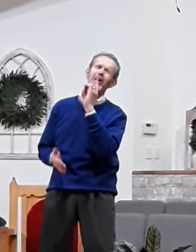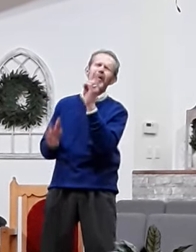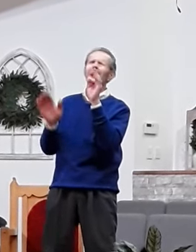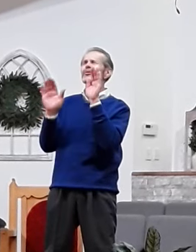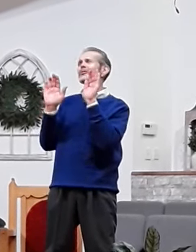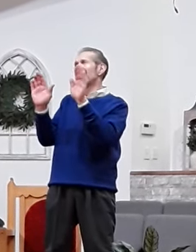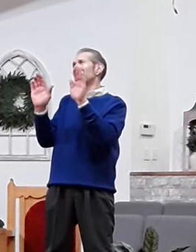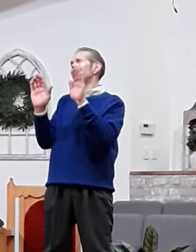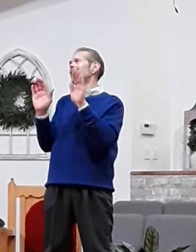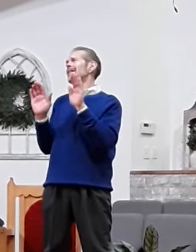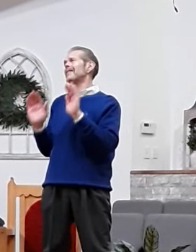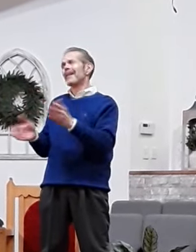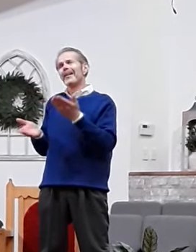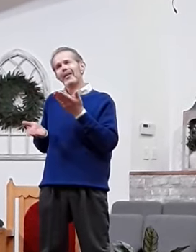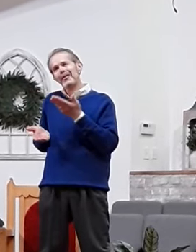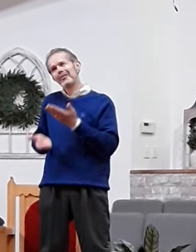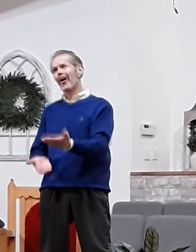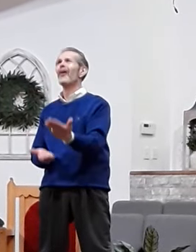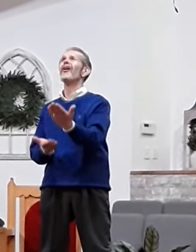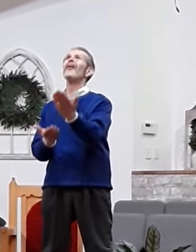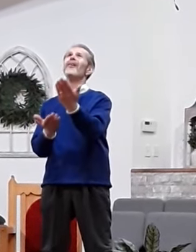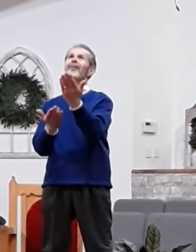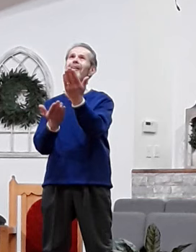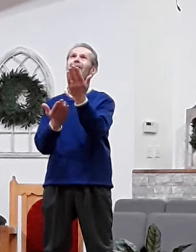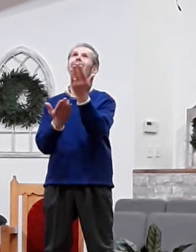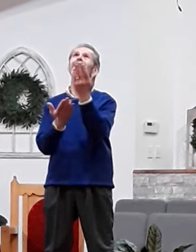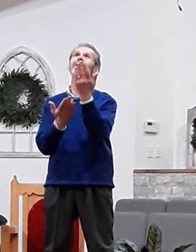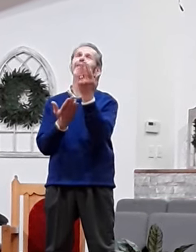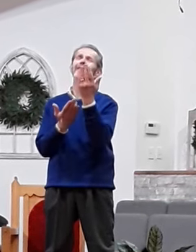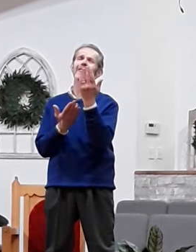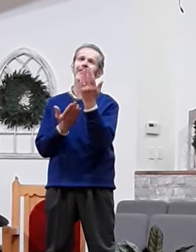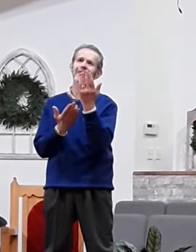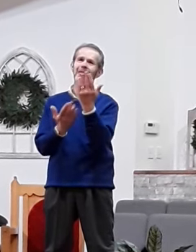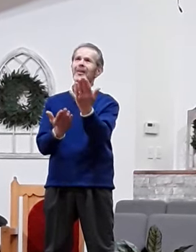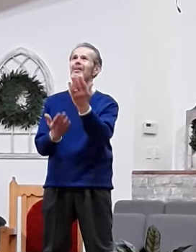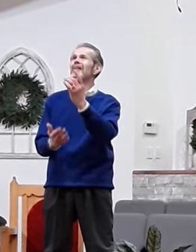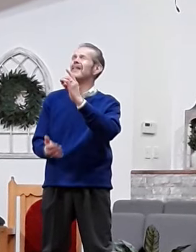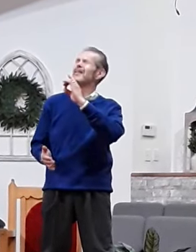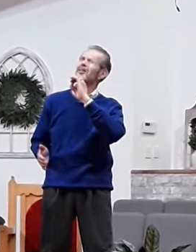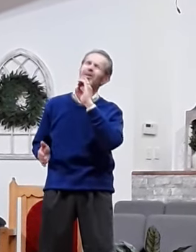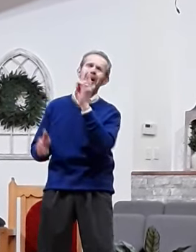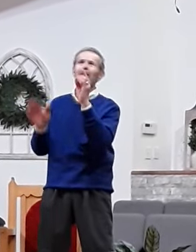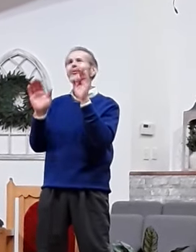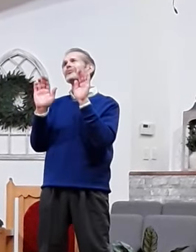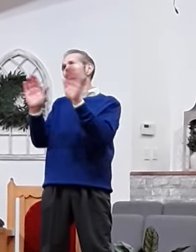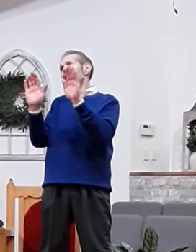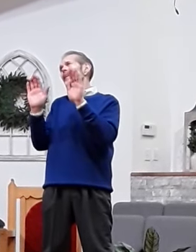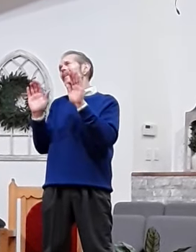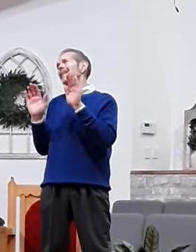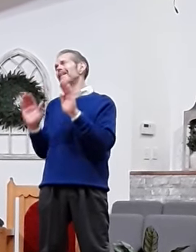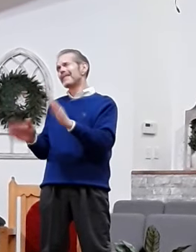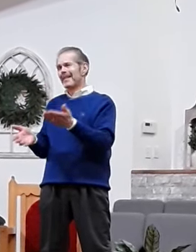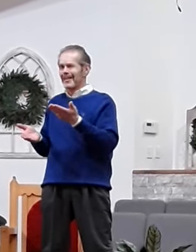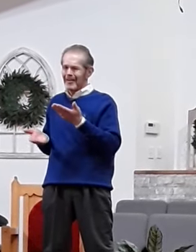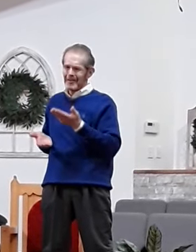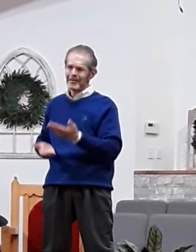how great Thou art, how great Thou